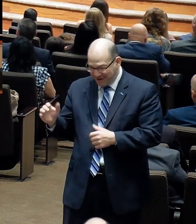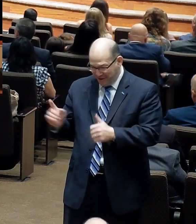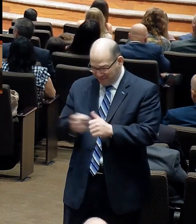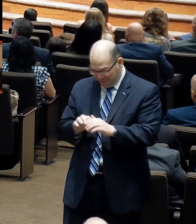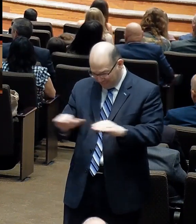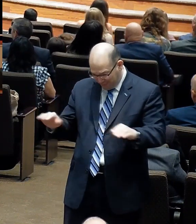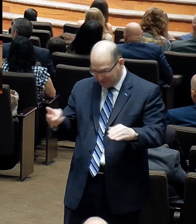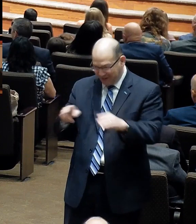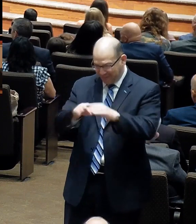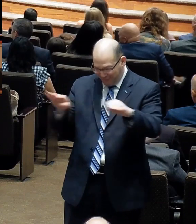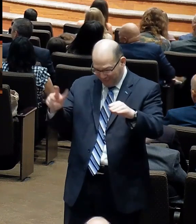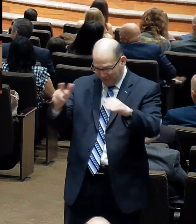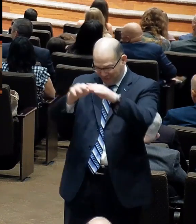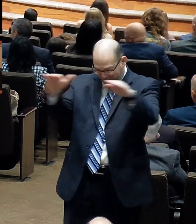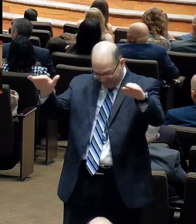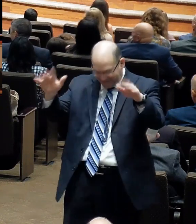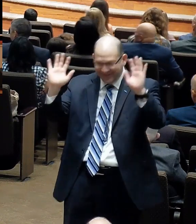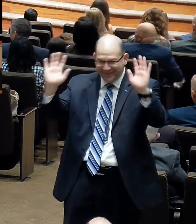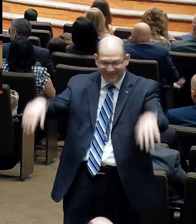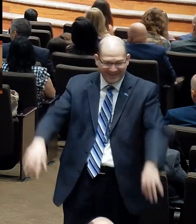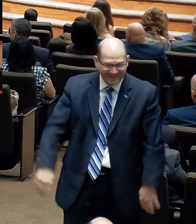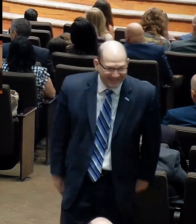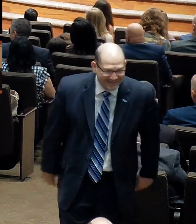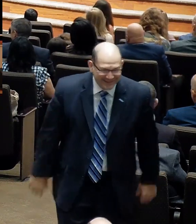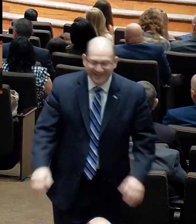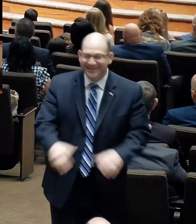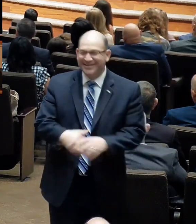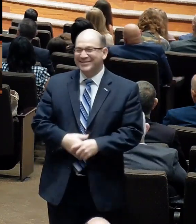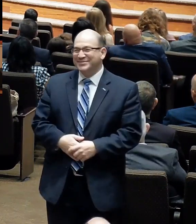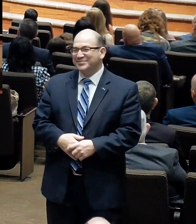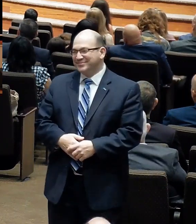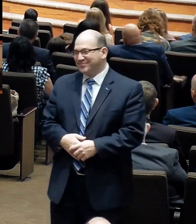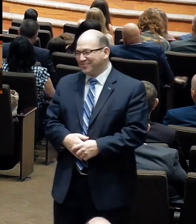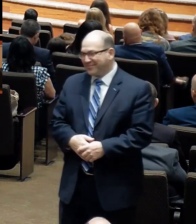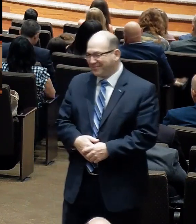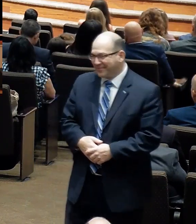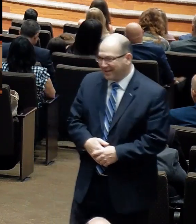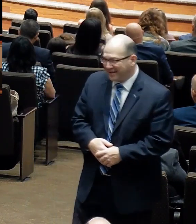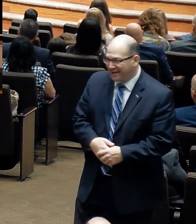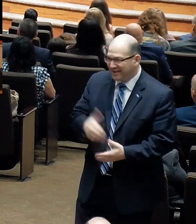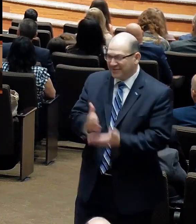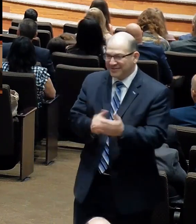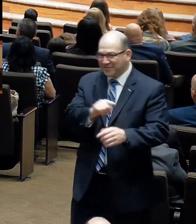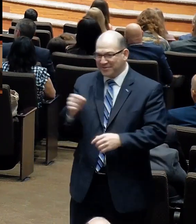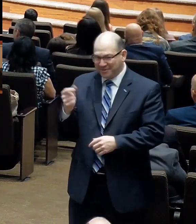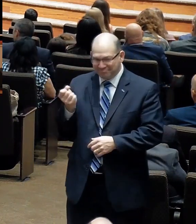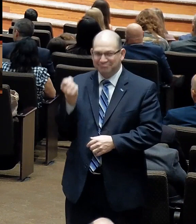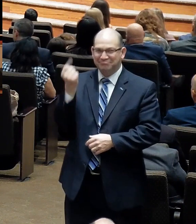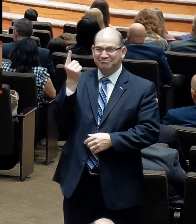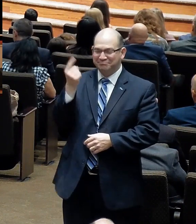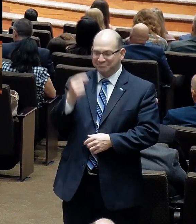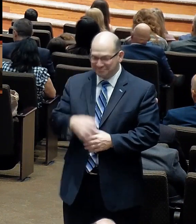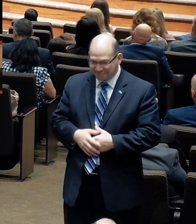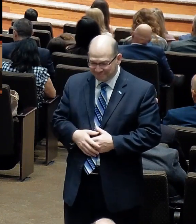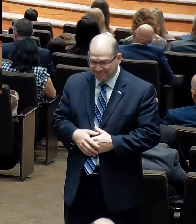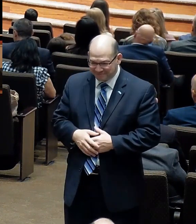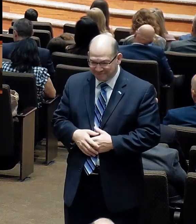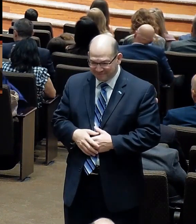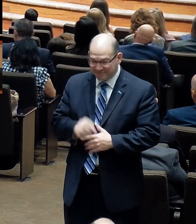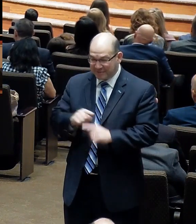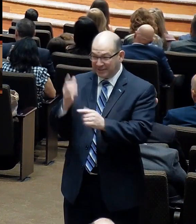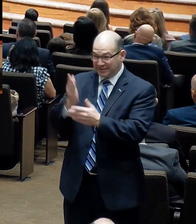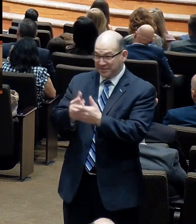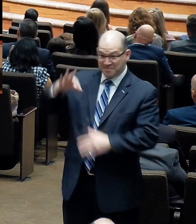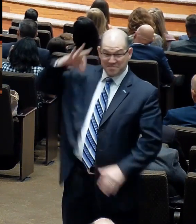some of you maybe can, uh, can relate to that, but there are benefits to staying married,